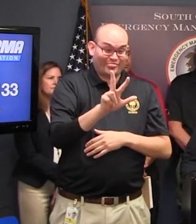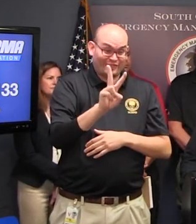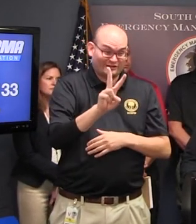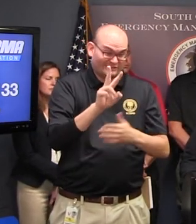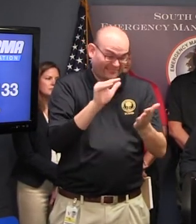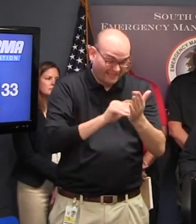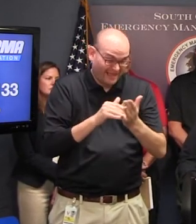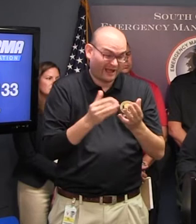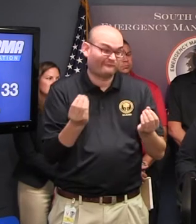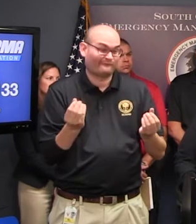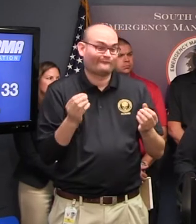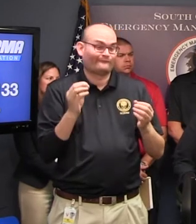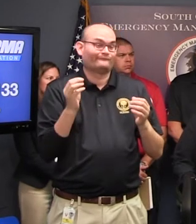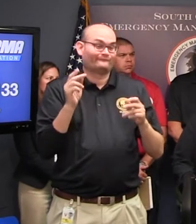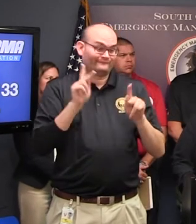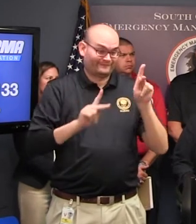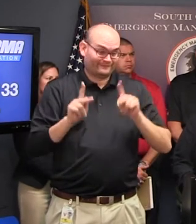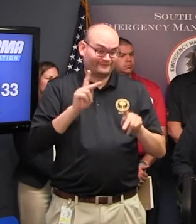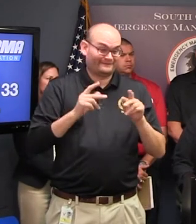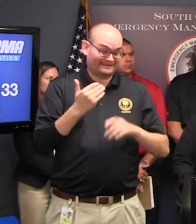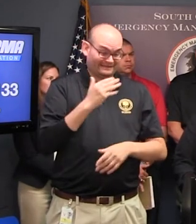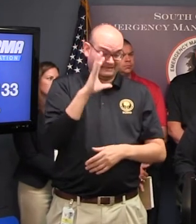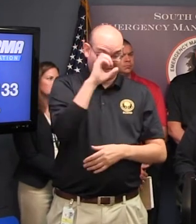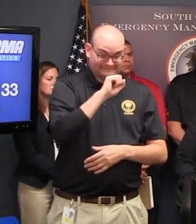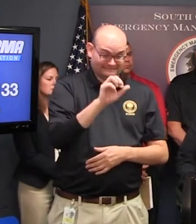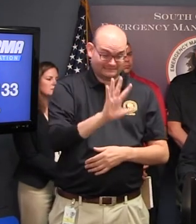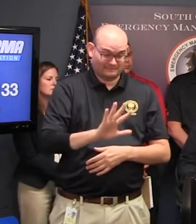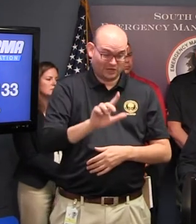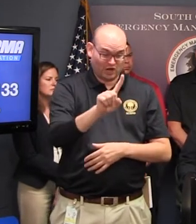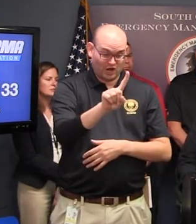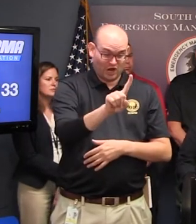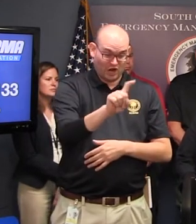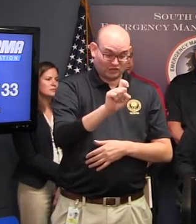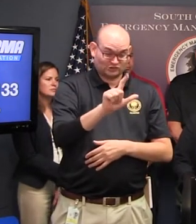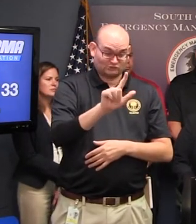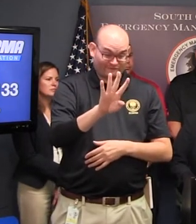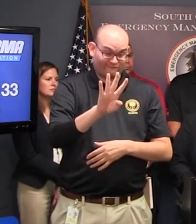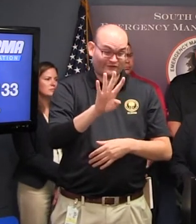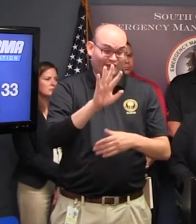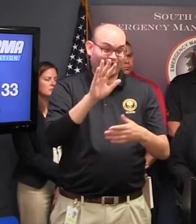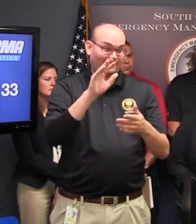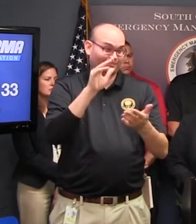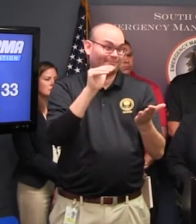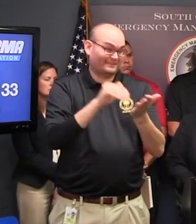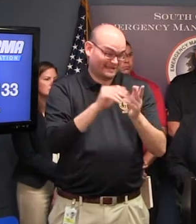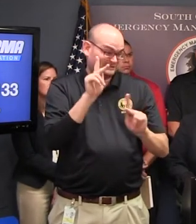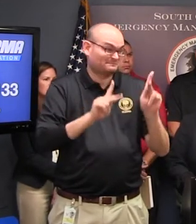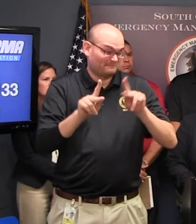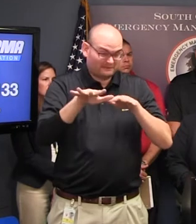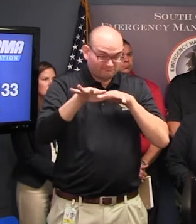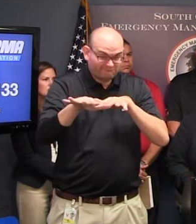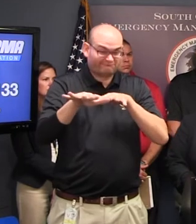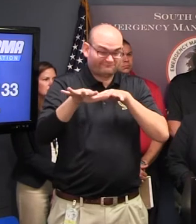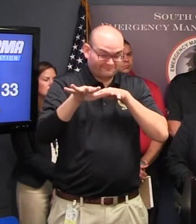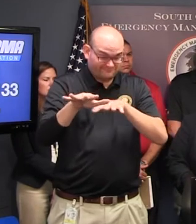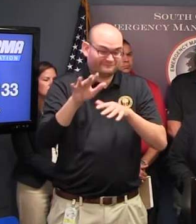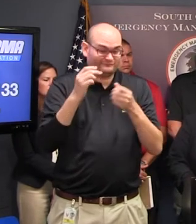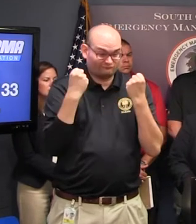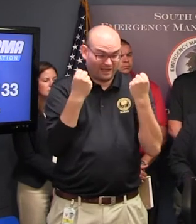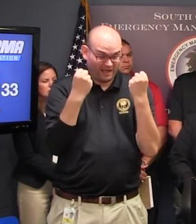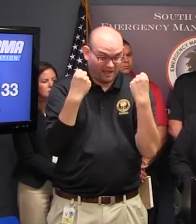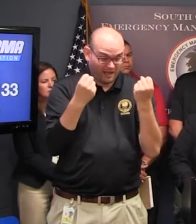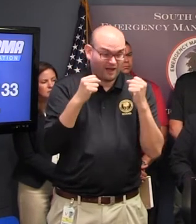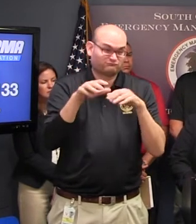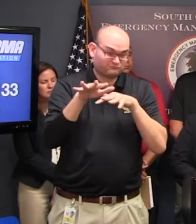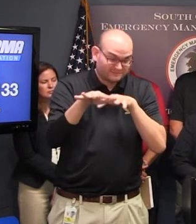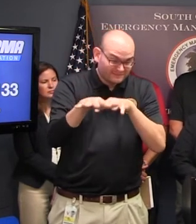now estimate that 124,000 additional vehicles have been on our roadways due to the evacuations from